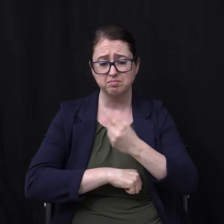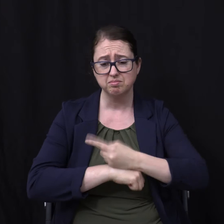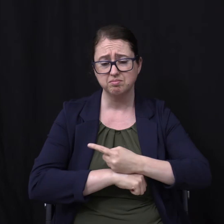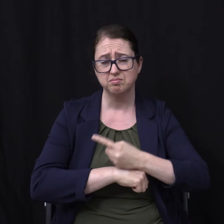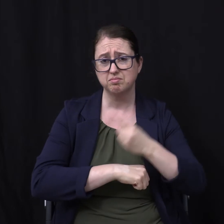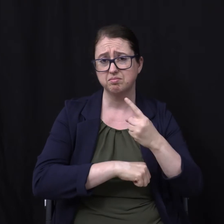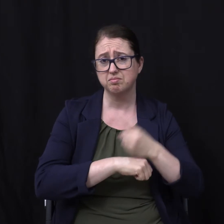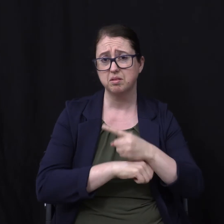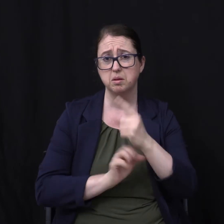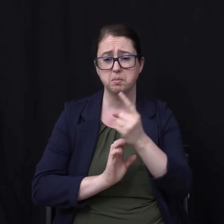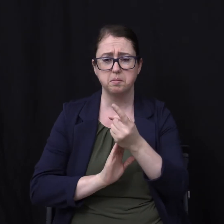fleeting